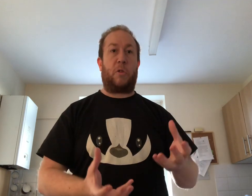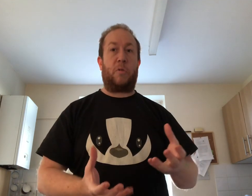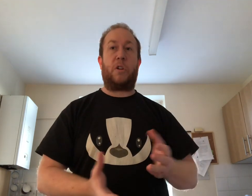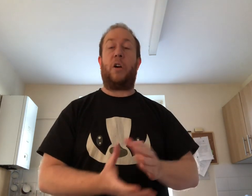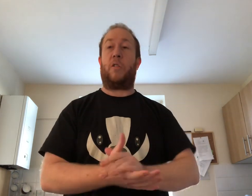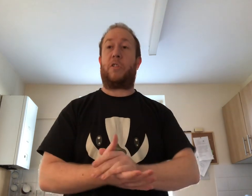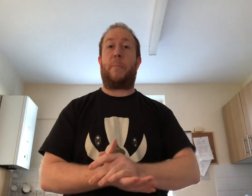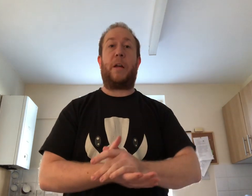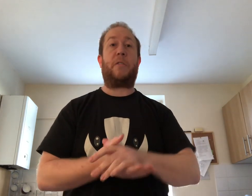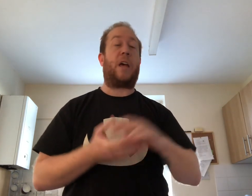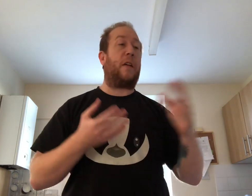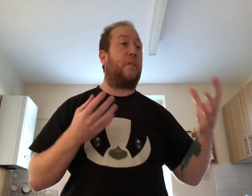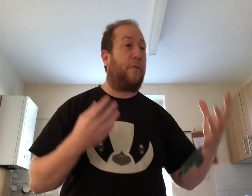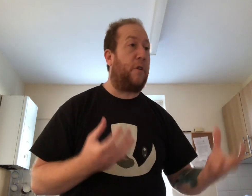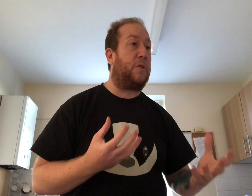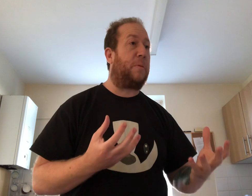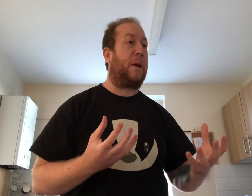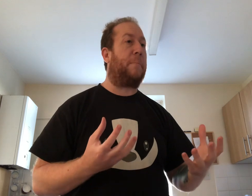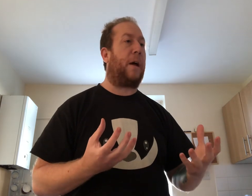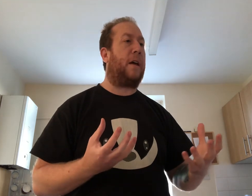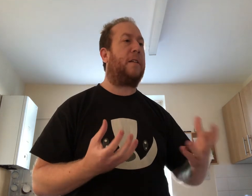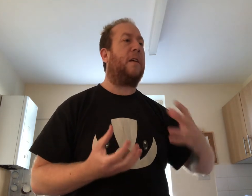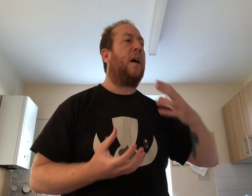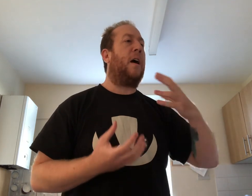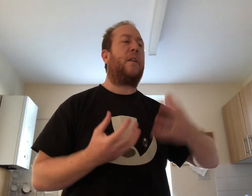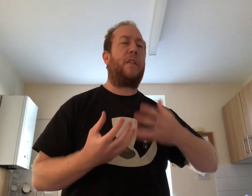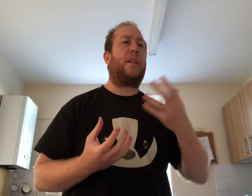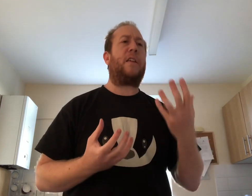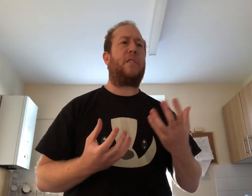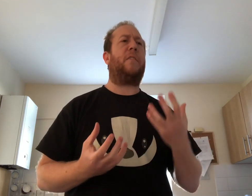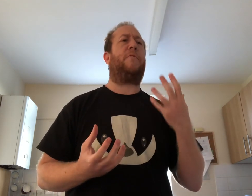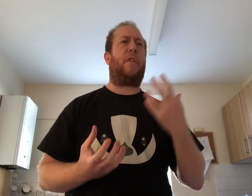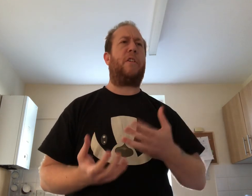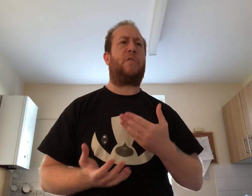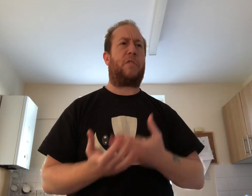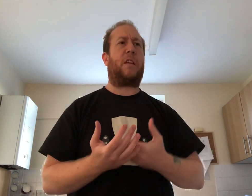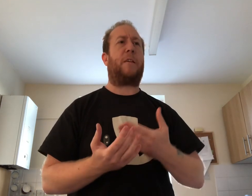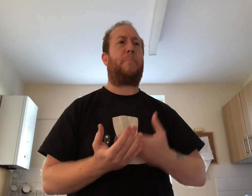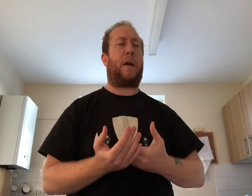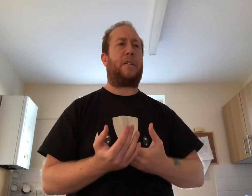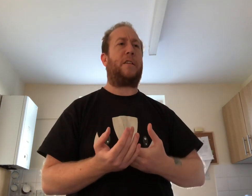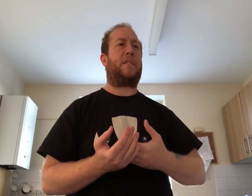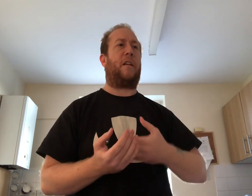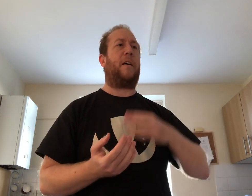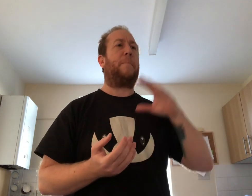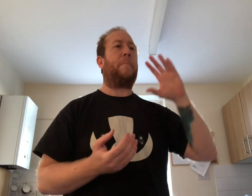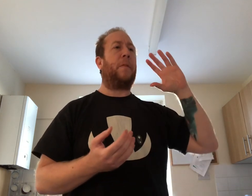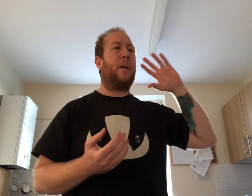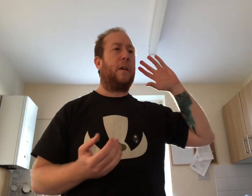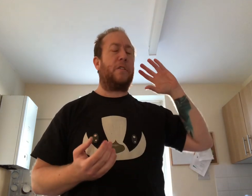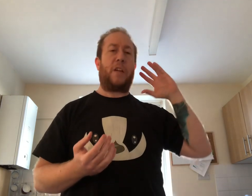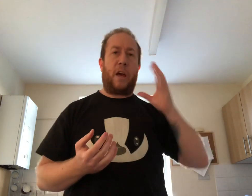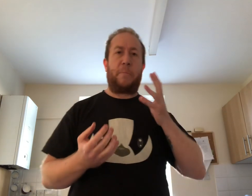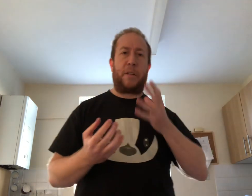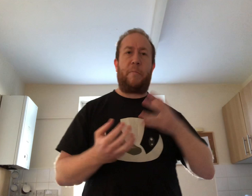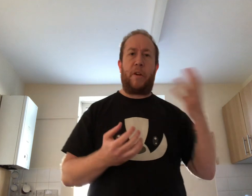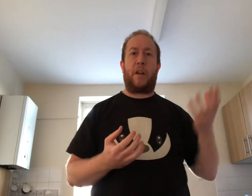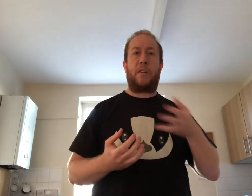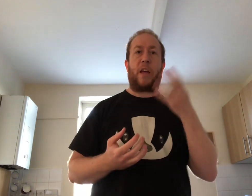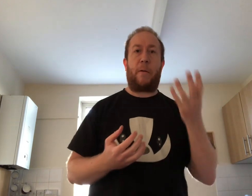daughter or somebody else how the food's being made and I think that's a very interesting practice like because it helps them realize how